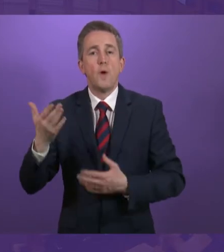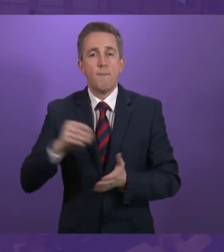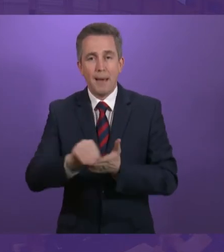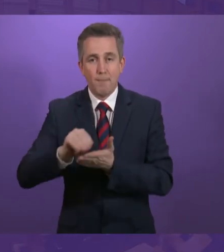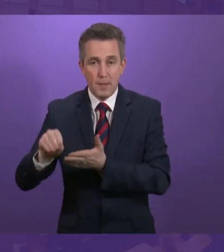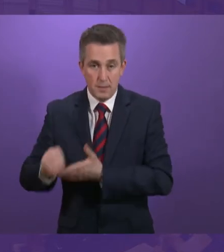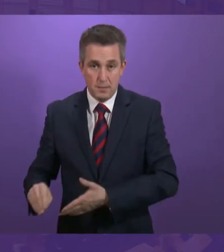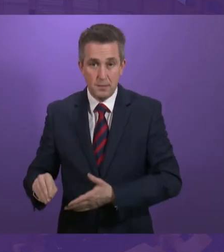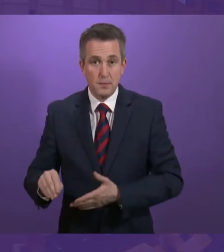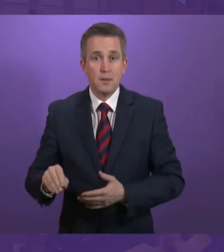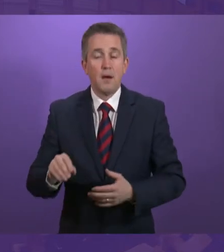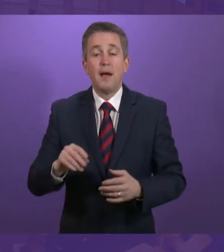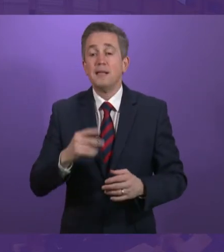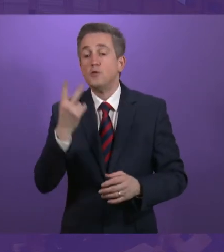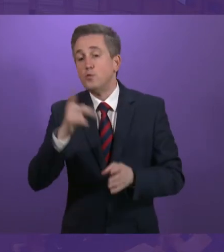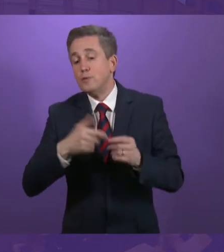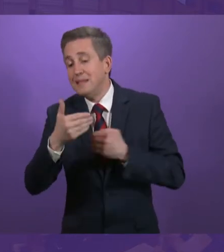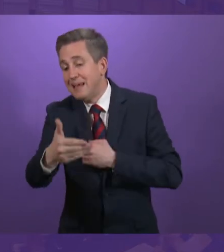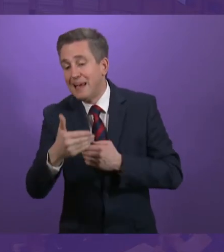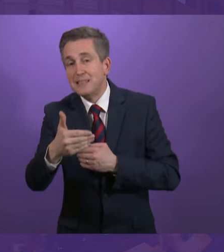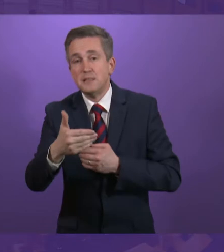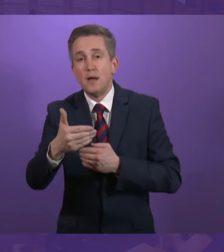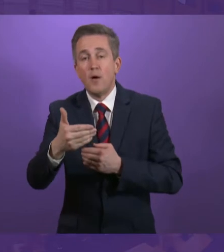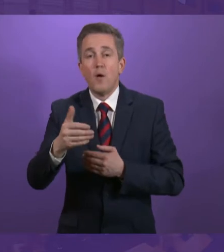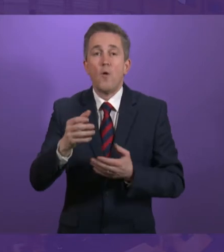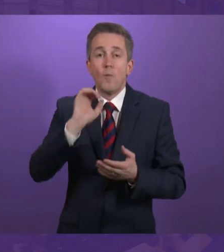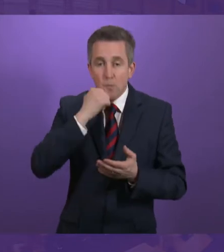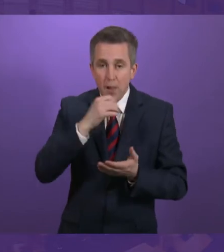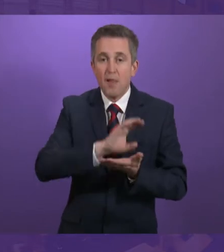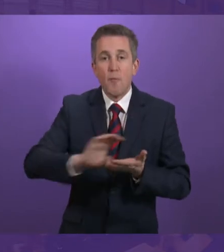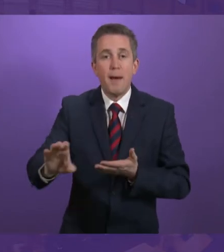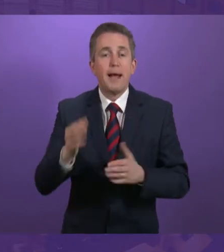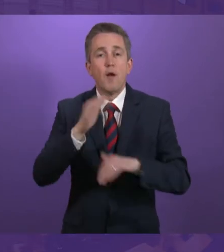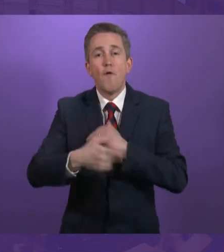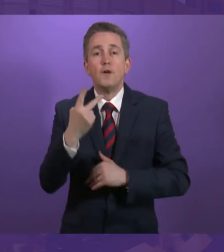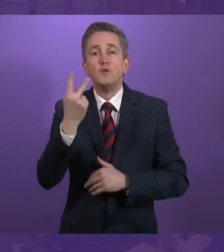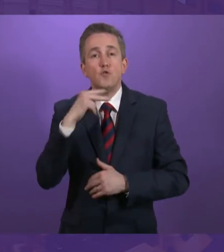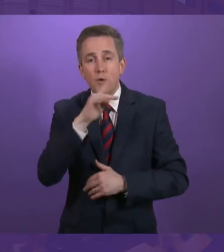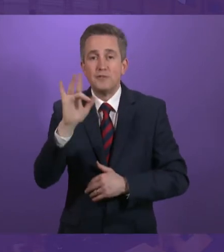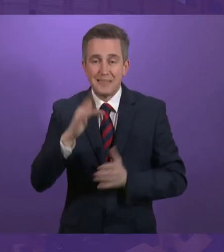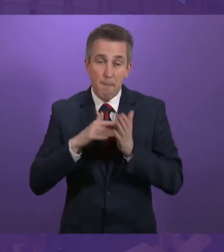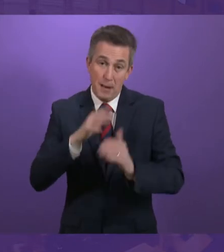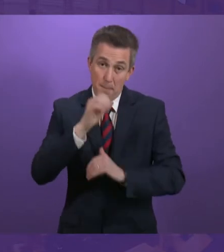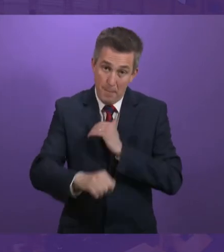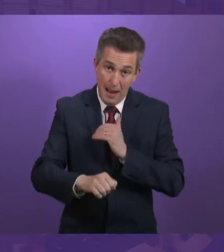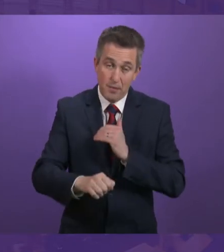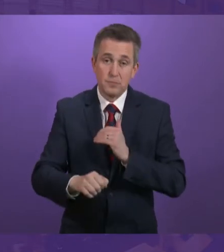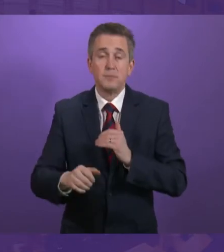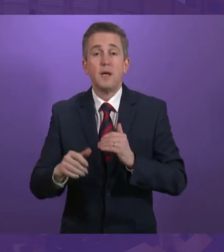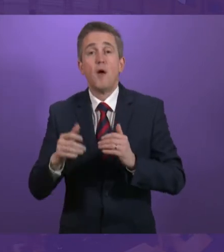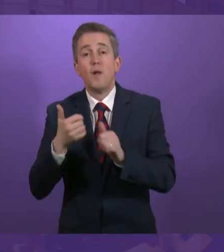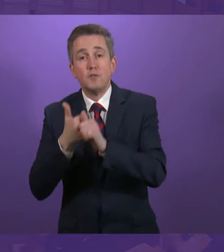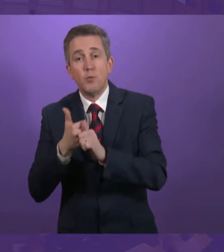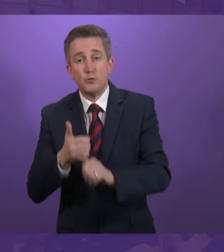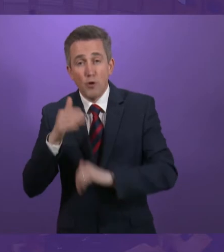Social Security Scotland will have made over 210 million pounds in benefit payments. Agency staff will have supported 200,000